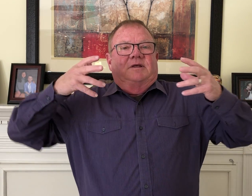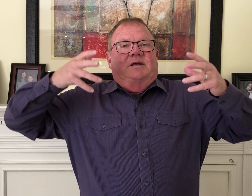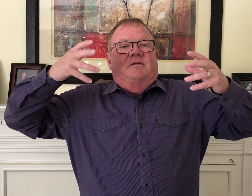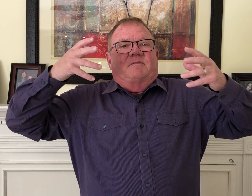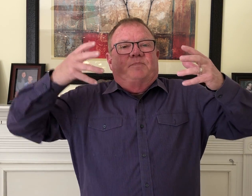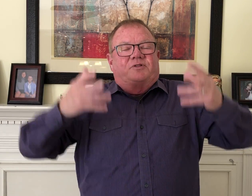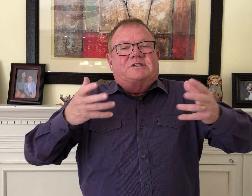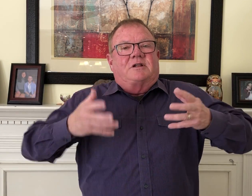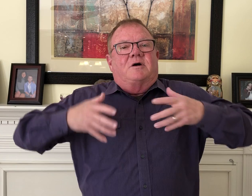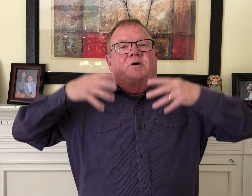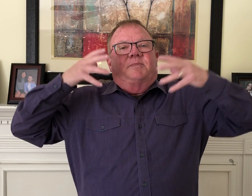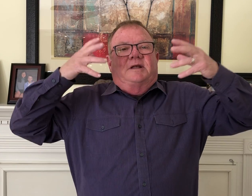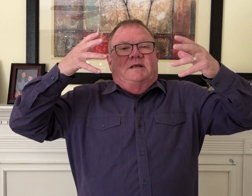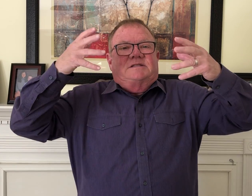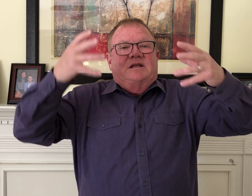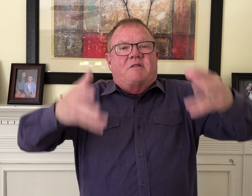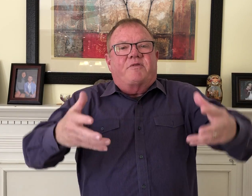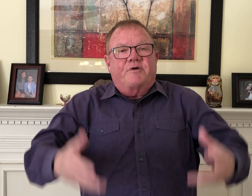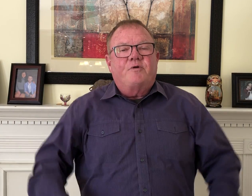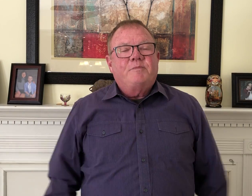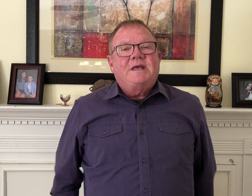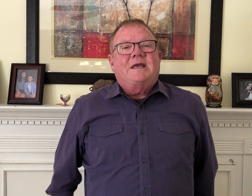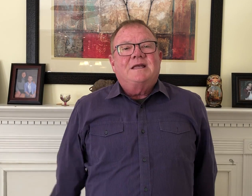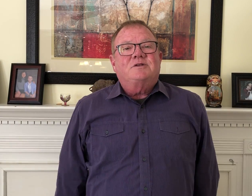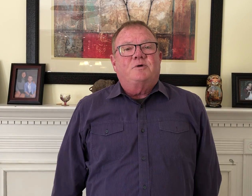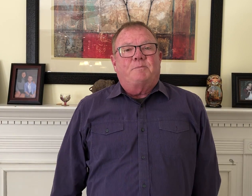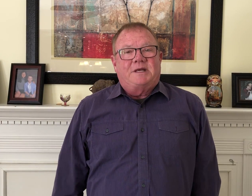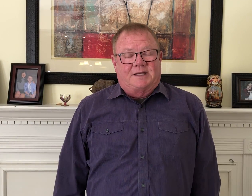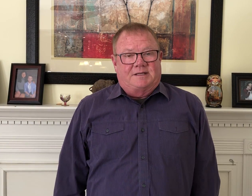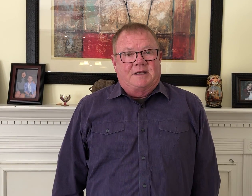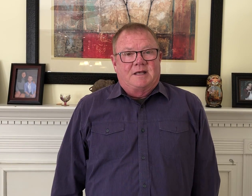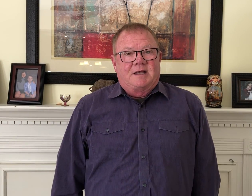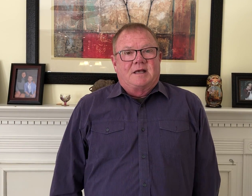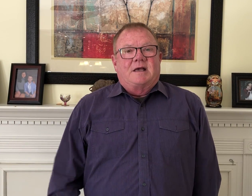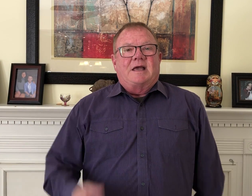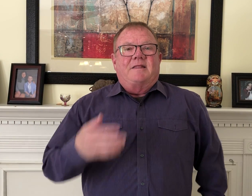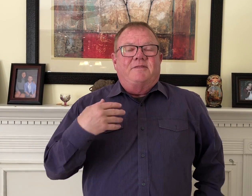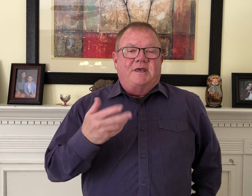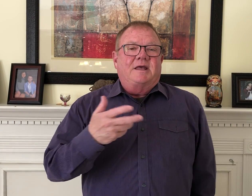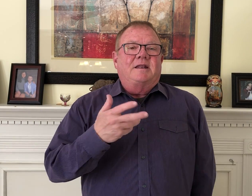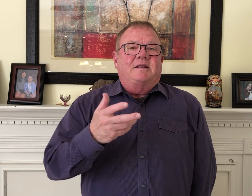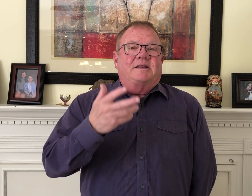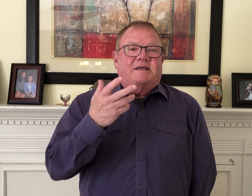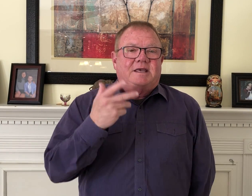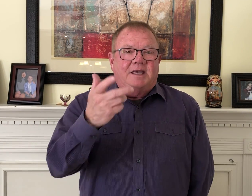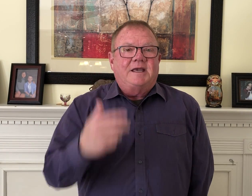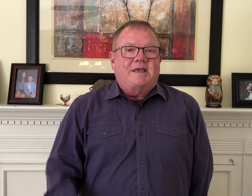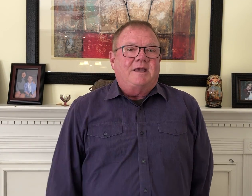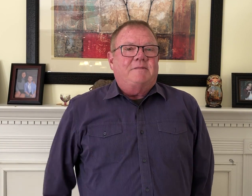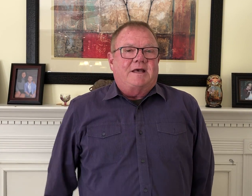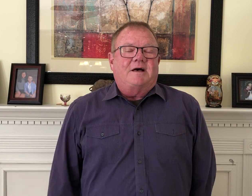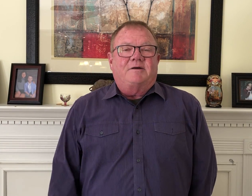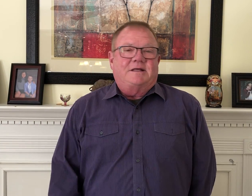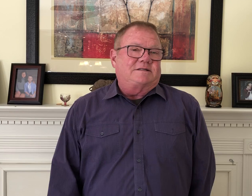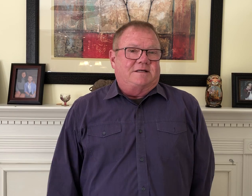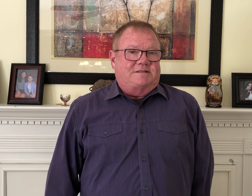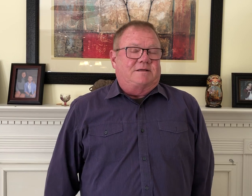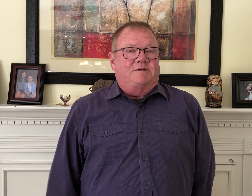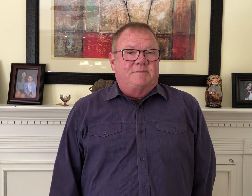then put this law in place and then thrown me into a pit. And then the king came down and said something to